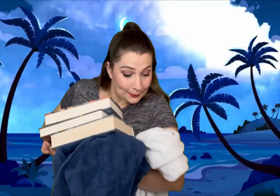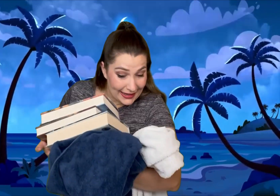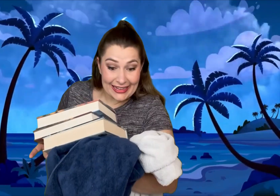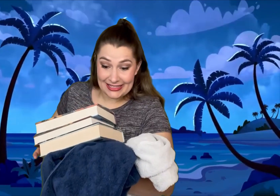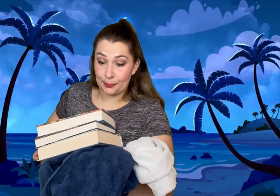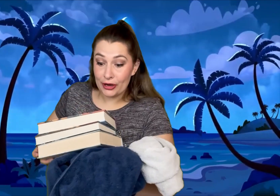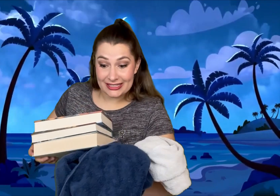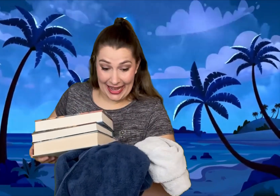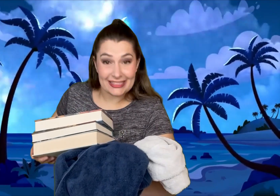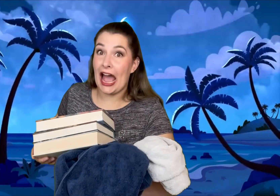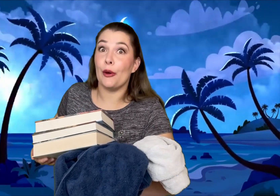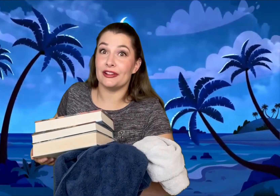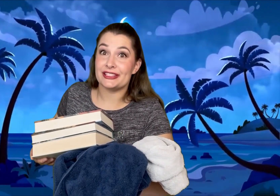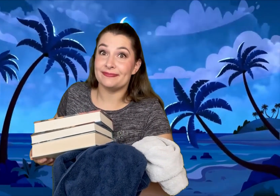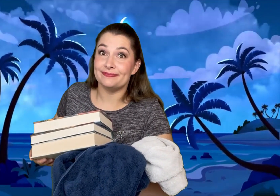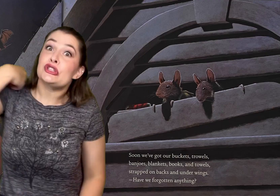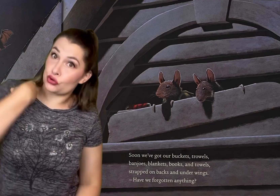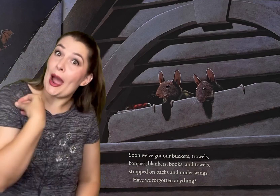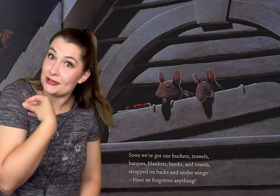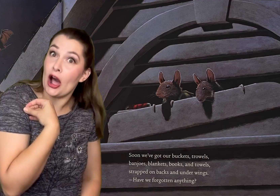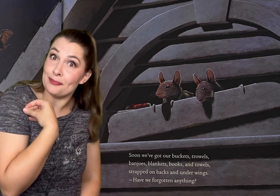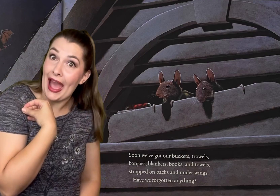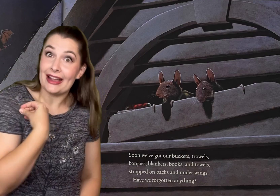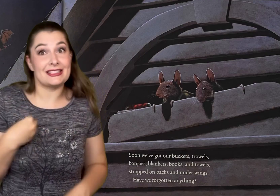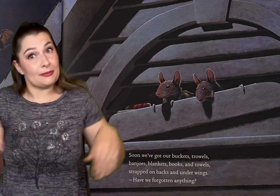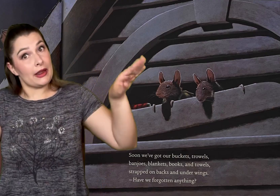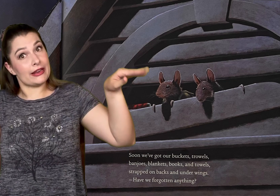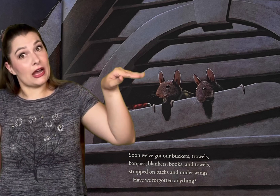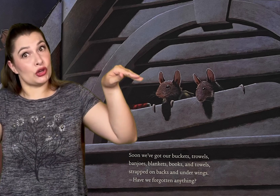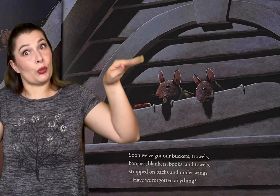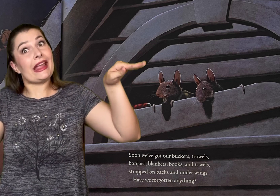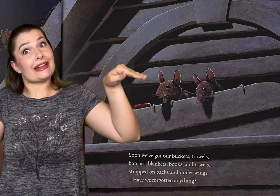blankets, books, and towels Strapped on backs and under wings